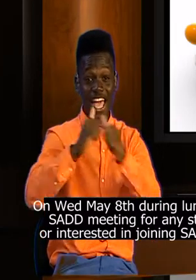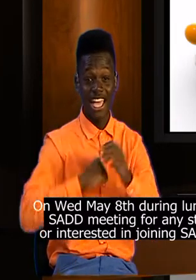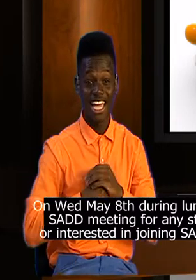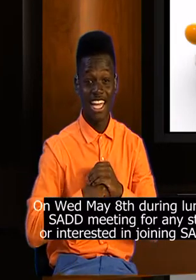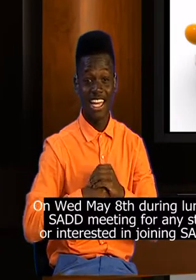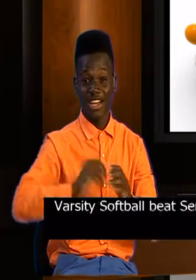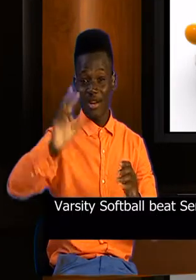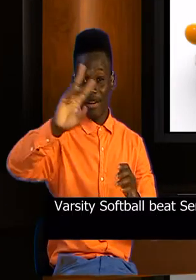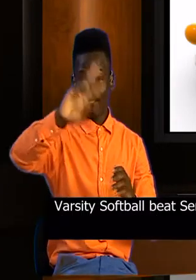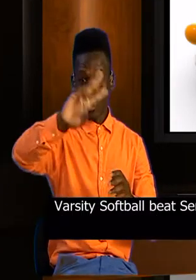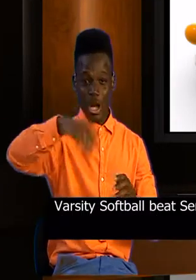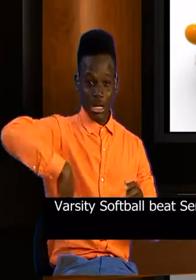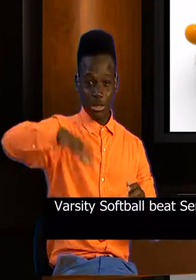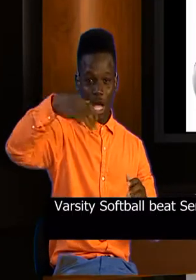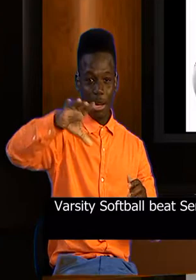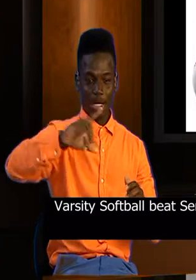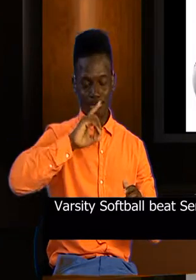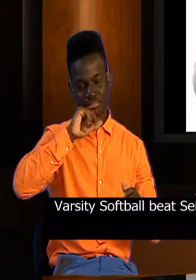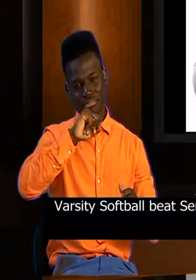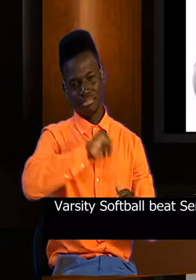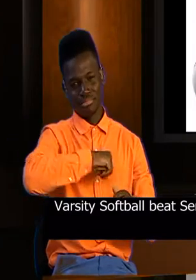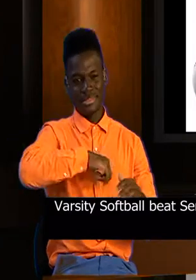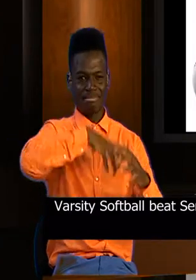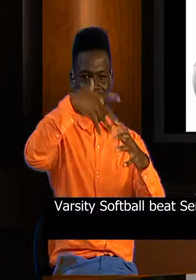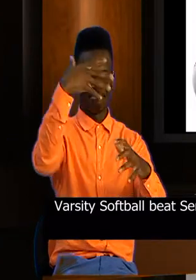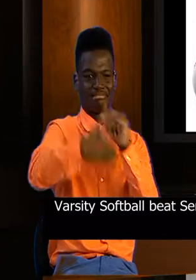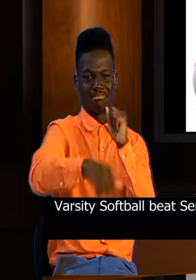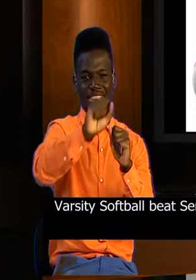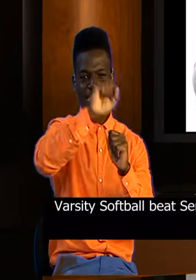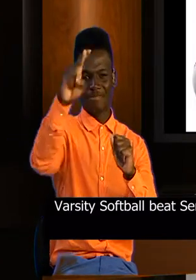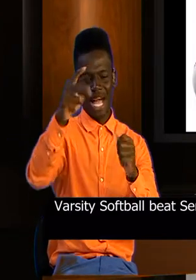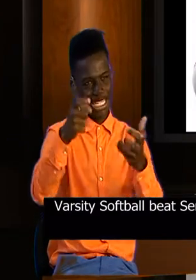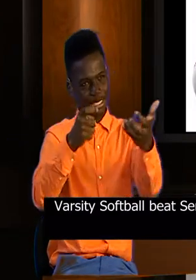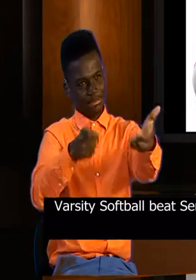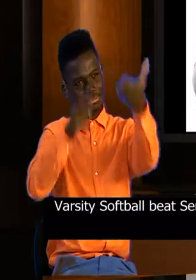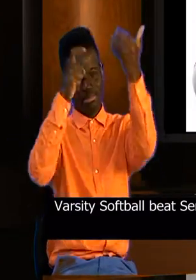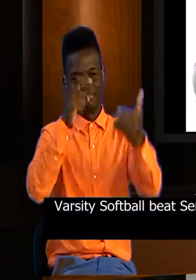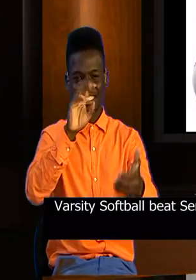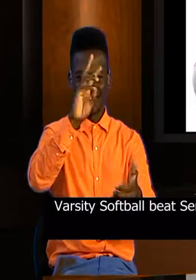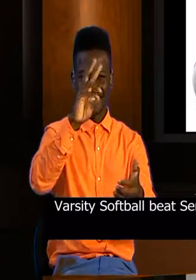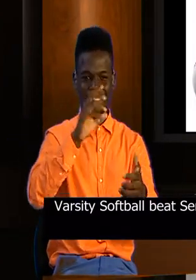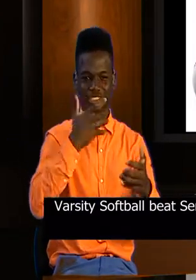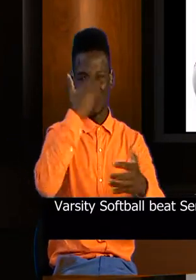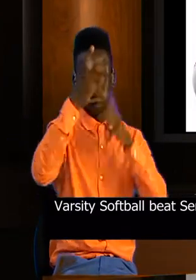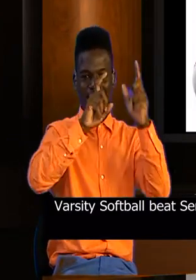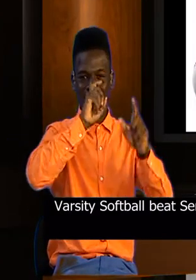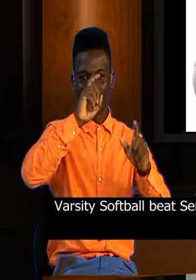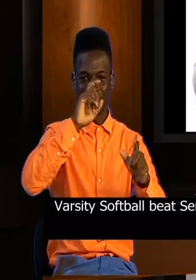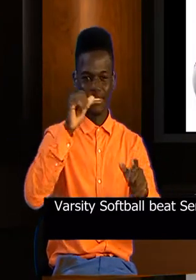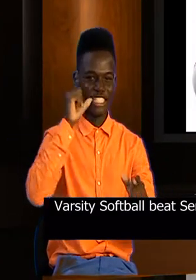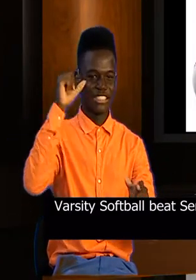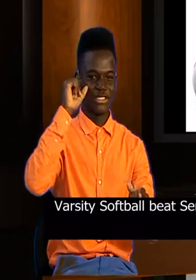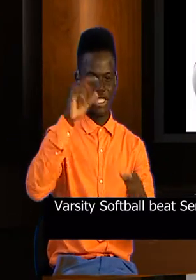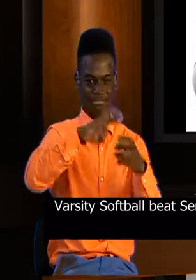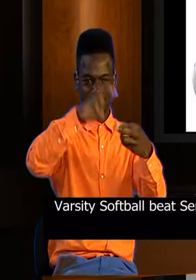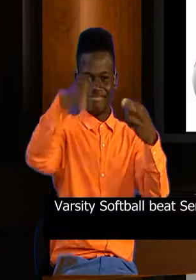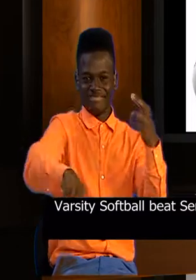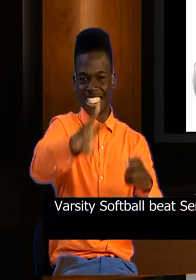In sports varsity softball I mean come on they destroyed Seneca Valley. They shot those screaming eagles out of the sky